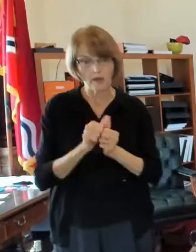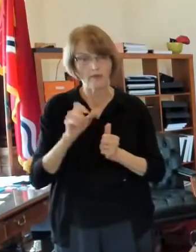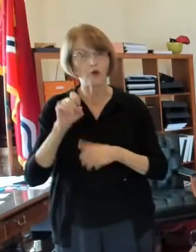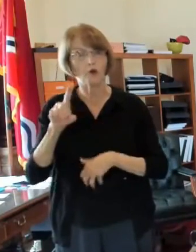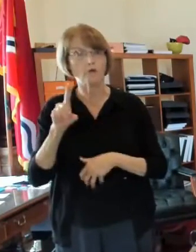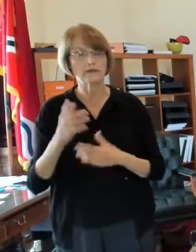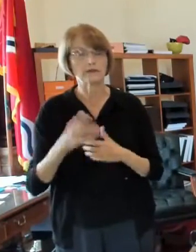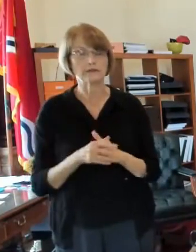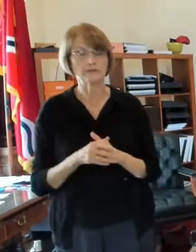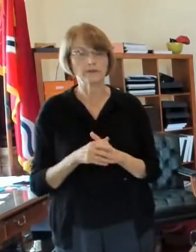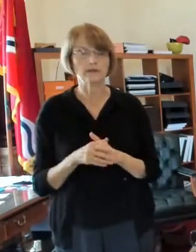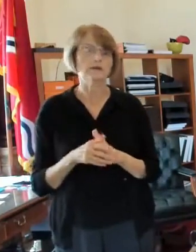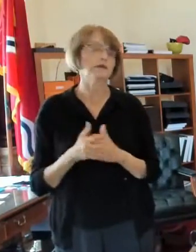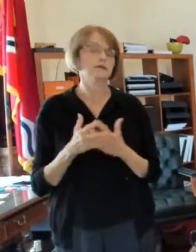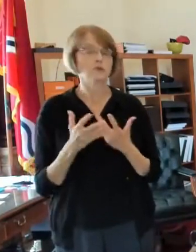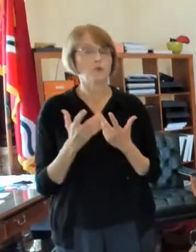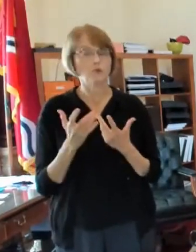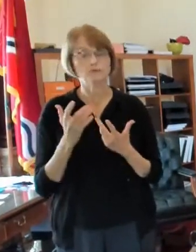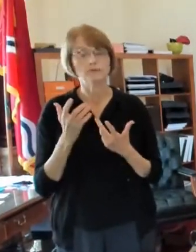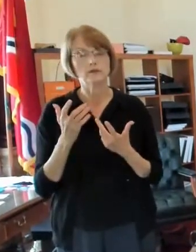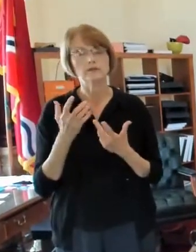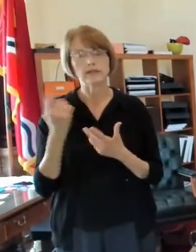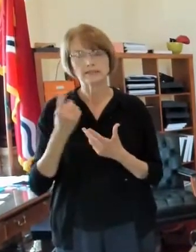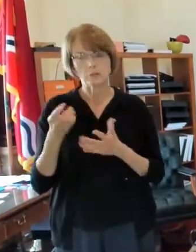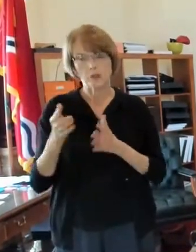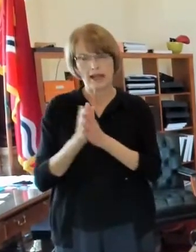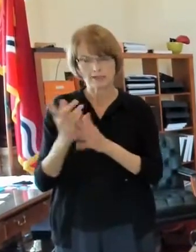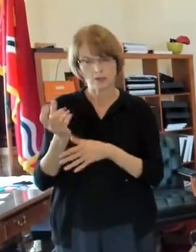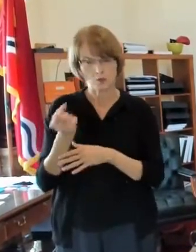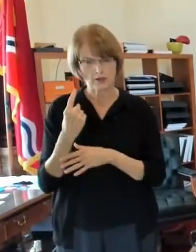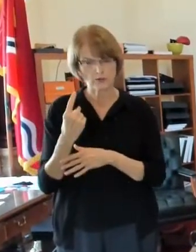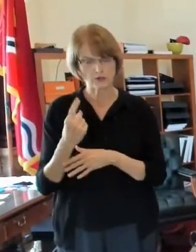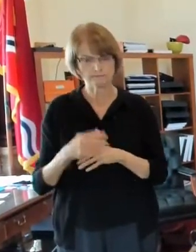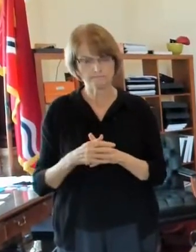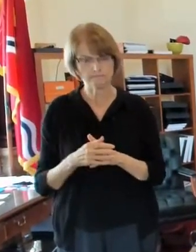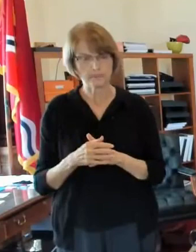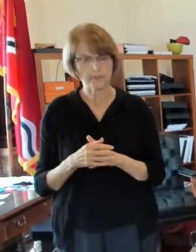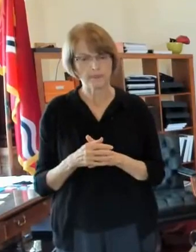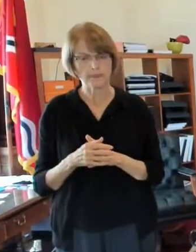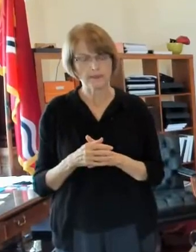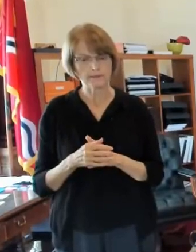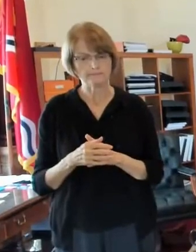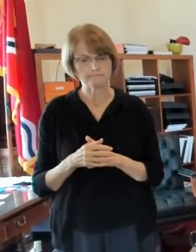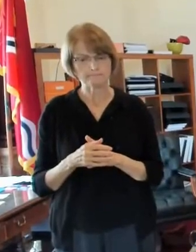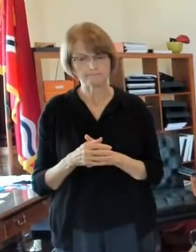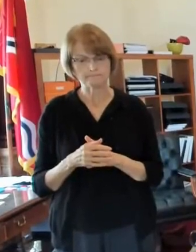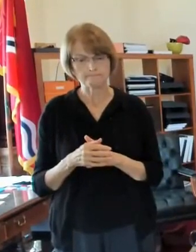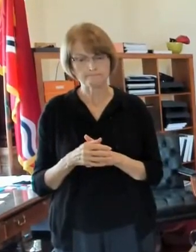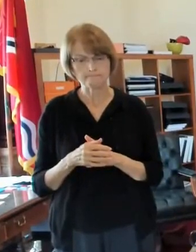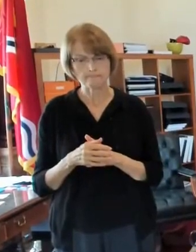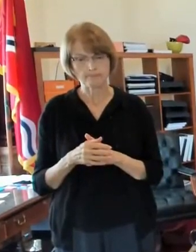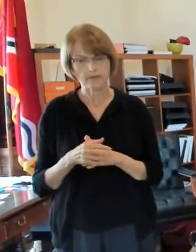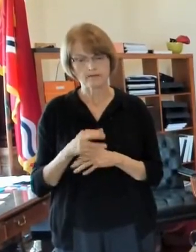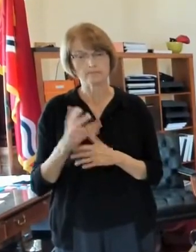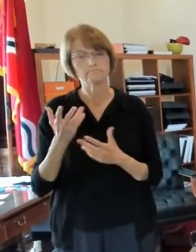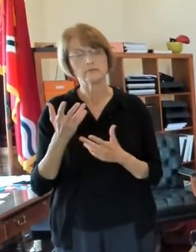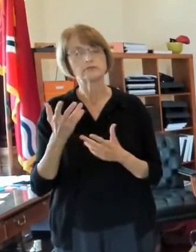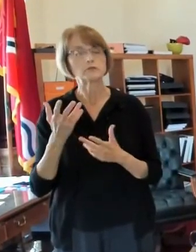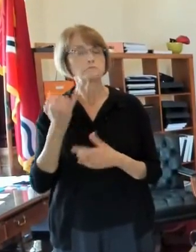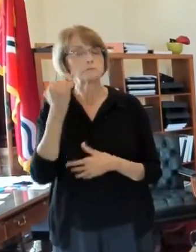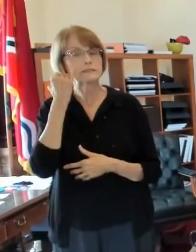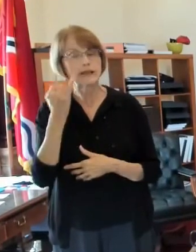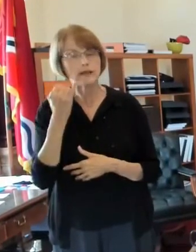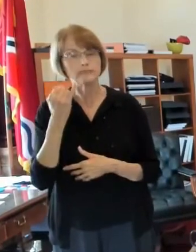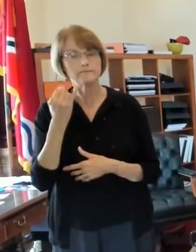little more on the new guidelines now someone did ask a question um you know a restaurant that is